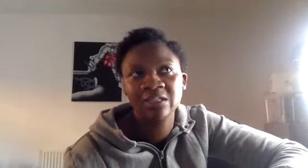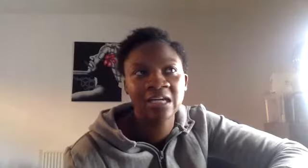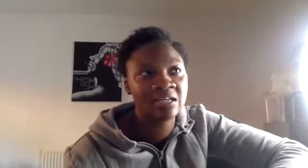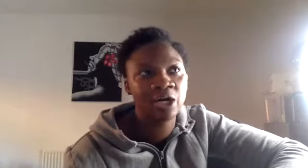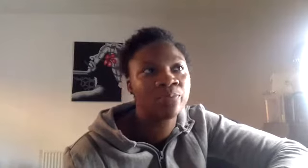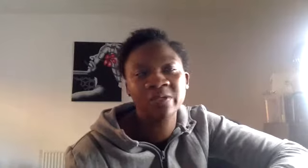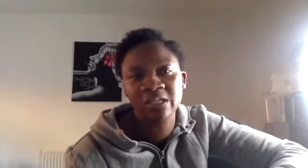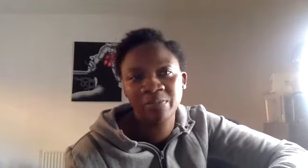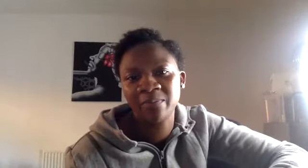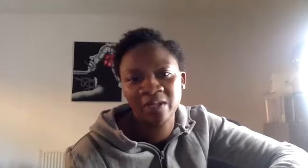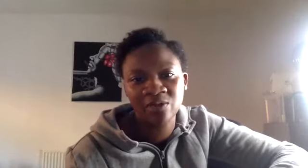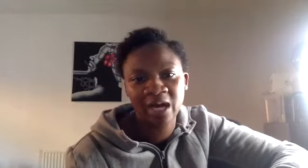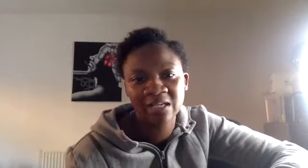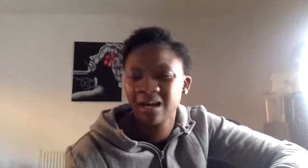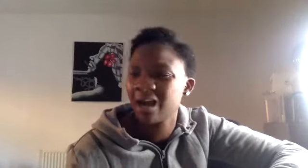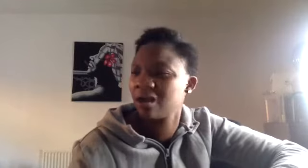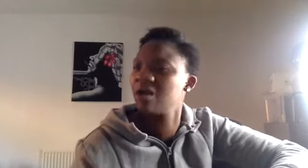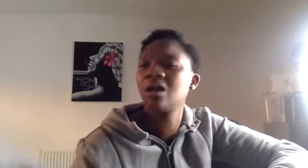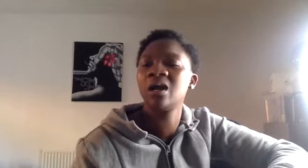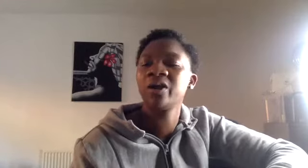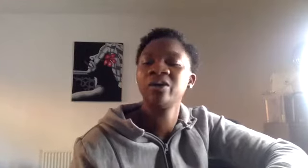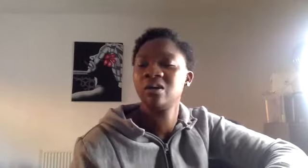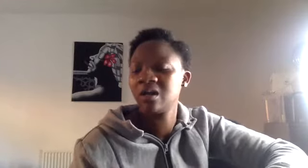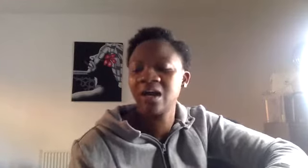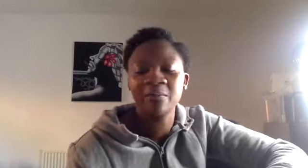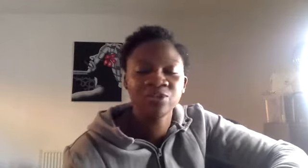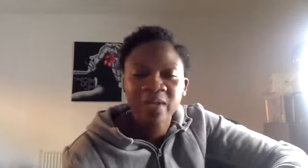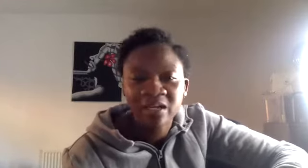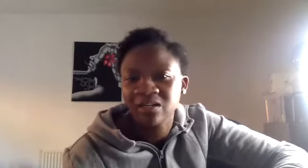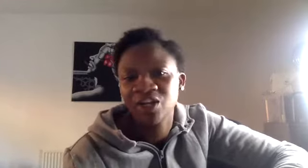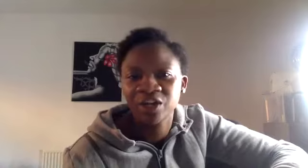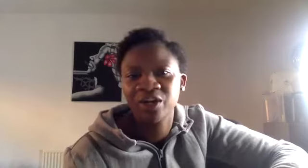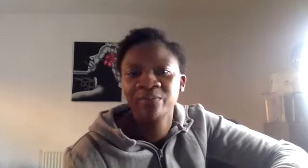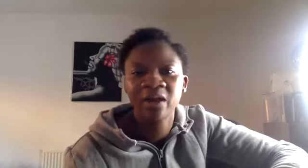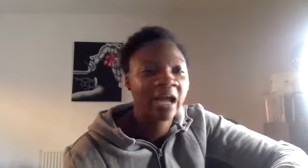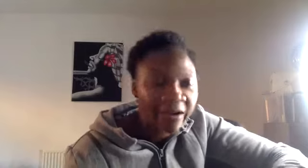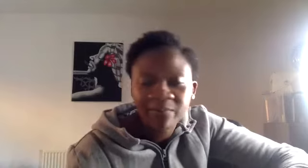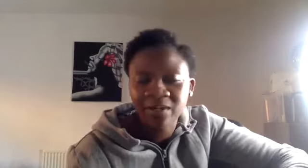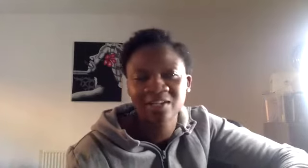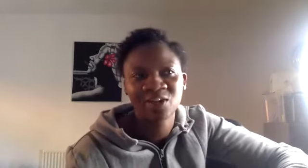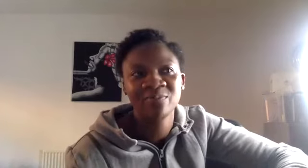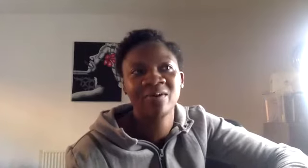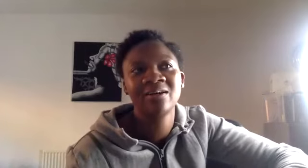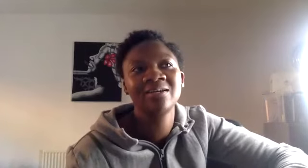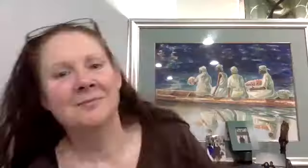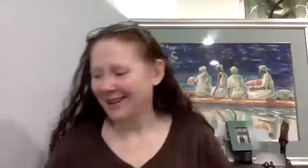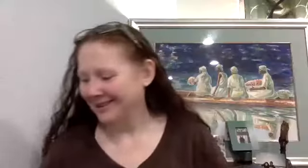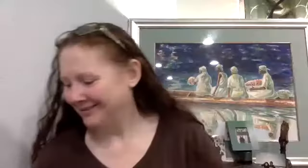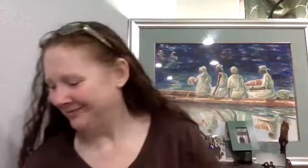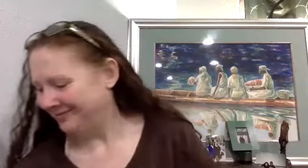say Oprah to some people in the UK, it's like, who? I'm like, what do you mean? You don't know. Like everybody knows Oprah. Sure. You know, like